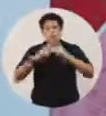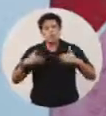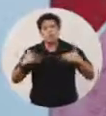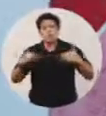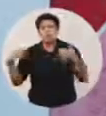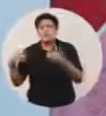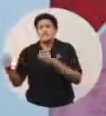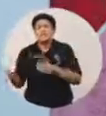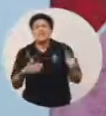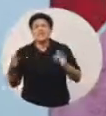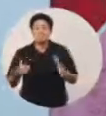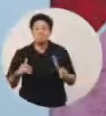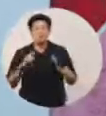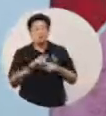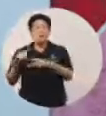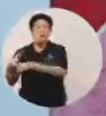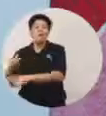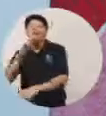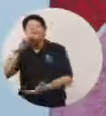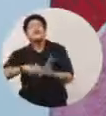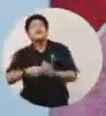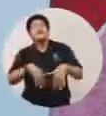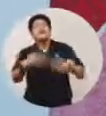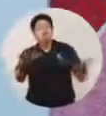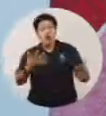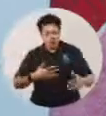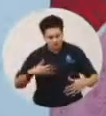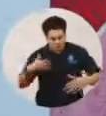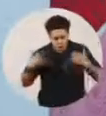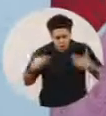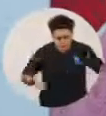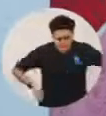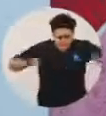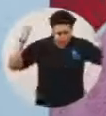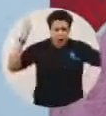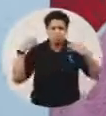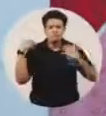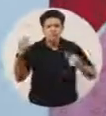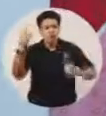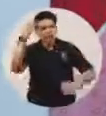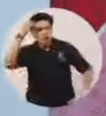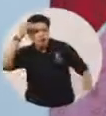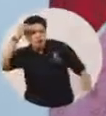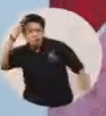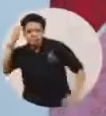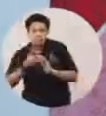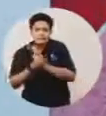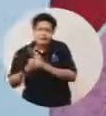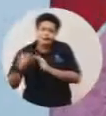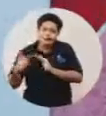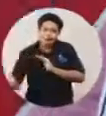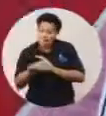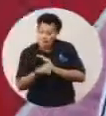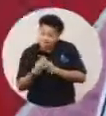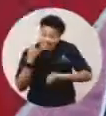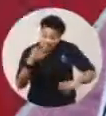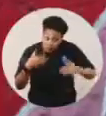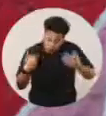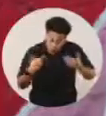sector arrangement are some big words where we strong up the youth sector by improving the knowledge and skill sets of youth workers. If youth workers